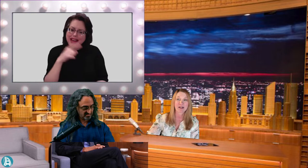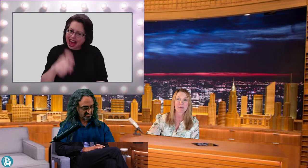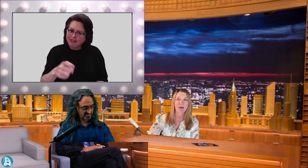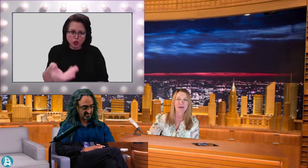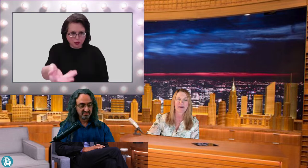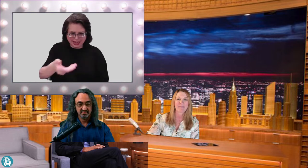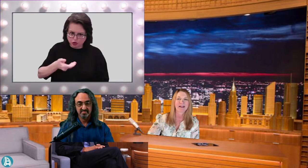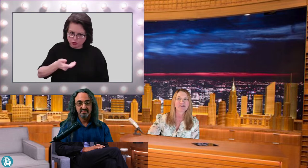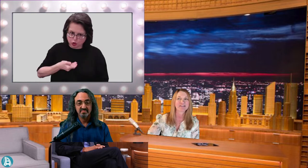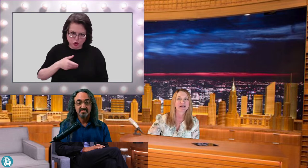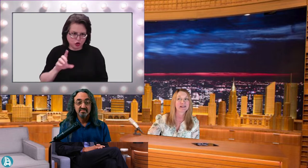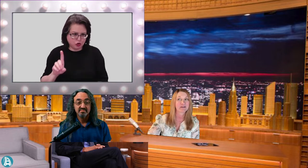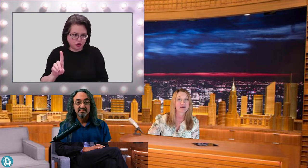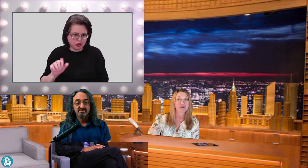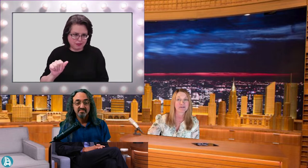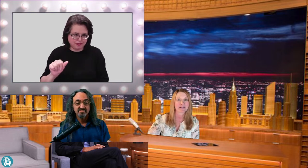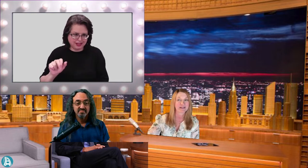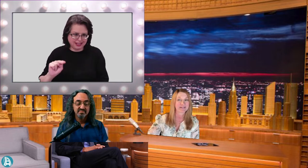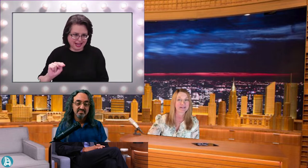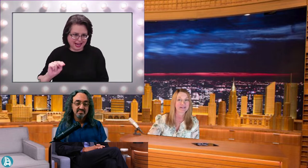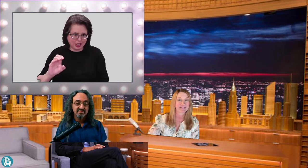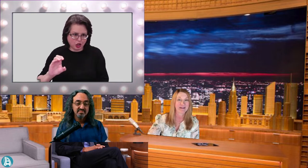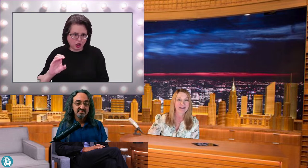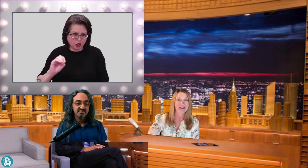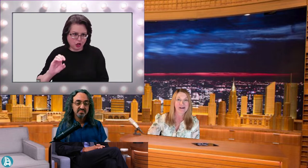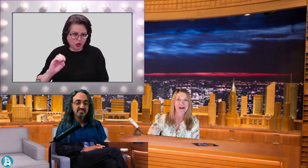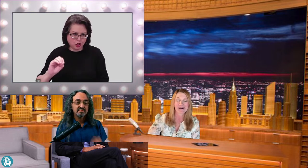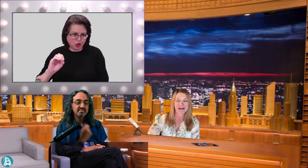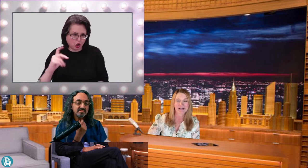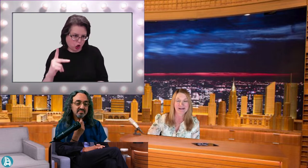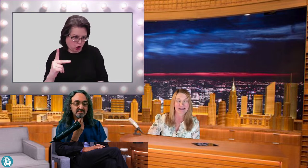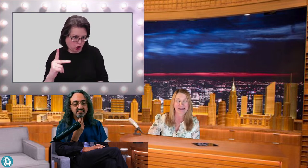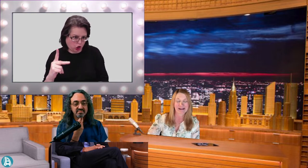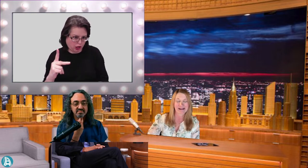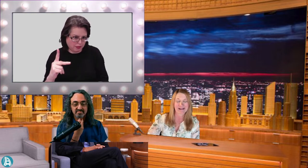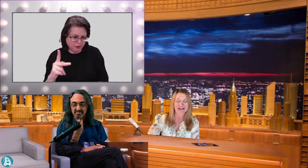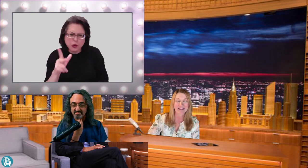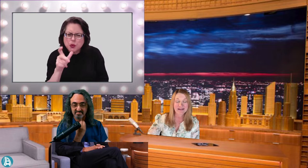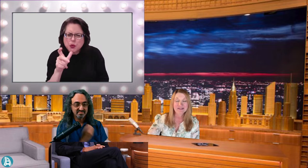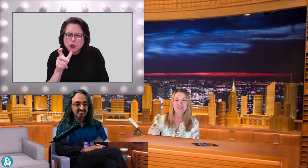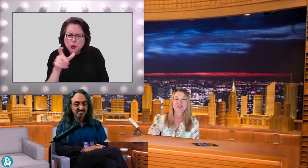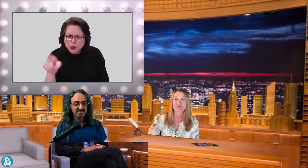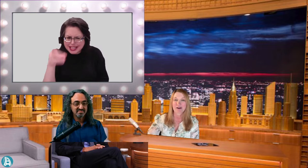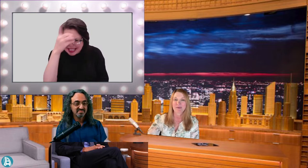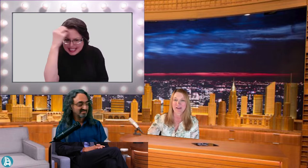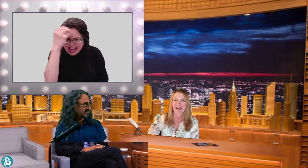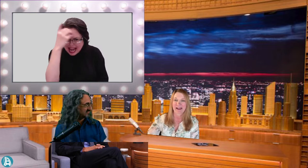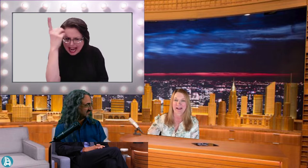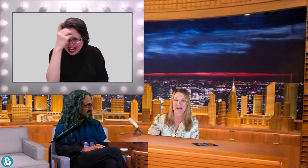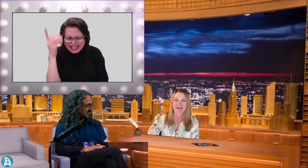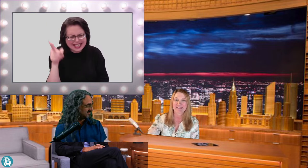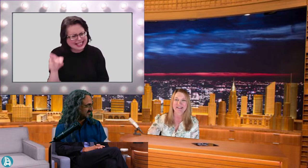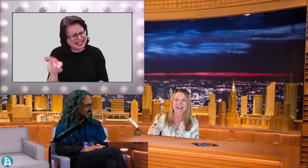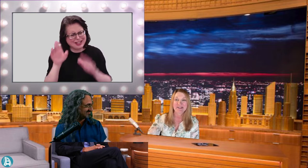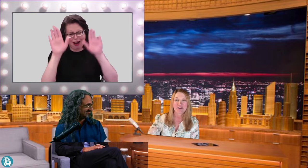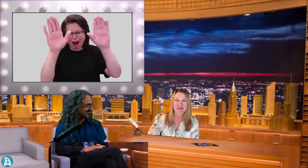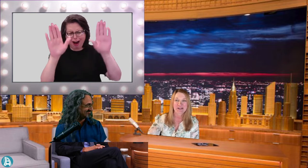bring him up, I just got to let you know who he is because he is an incredible guy. Dan Cook